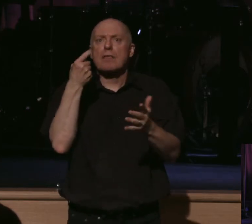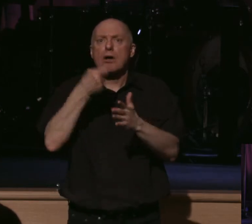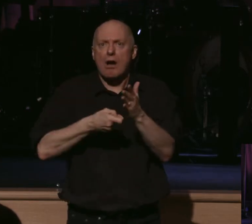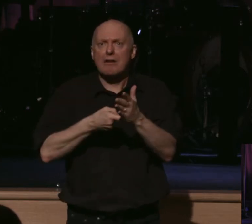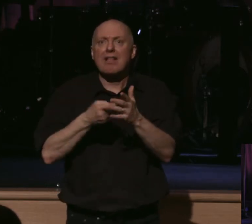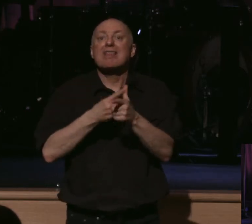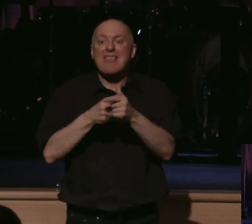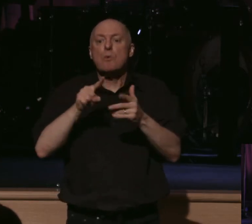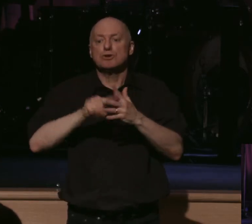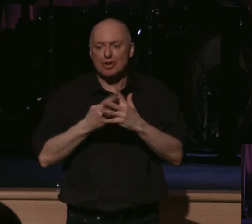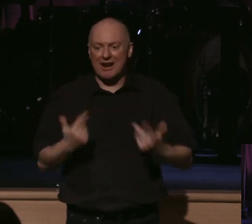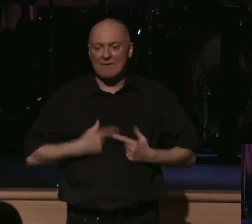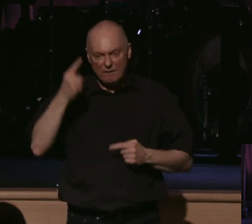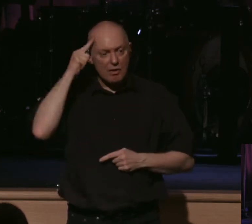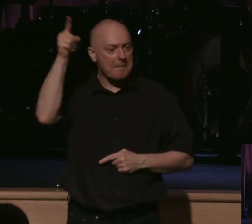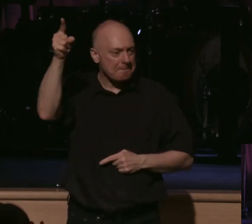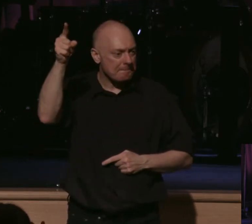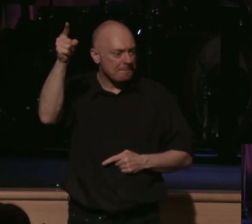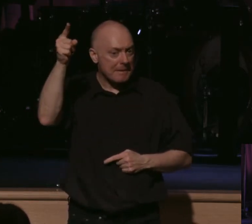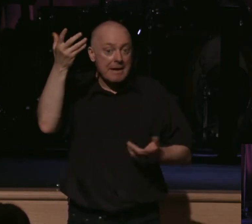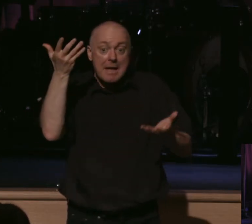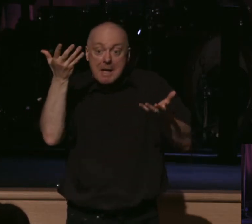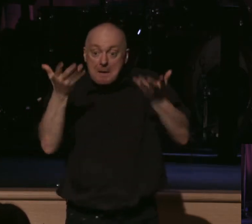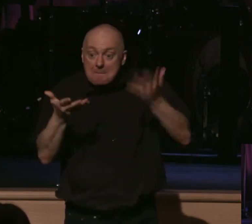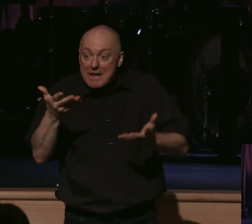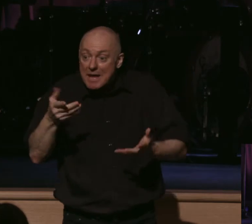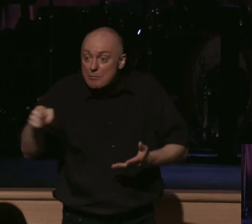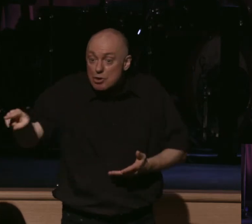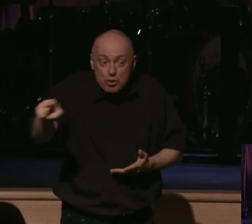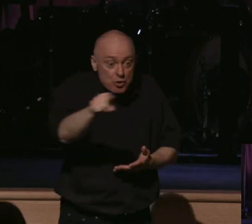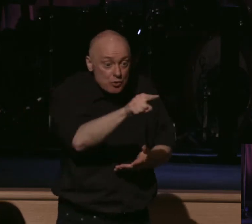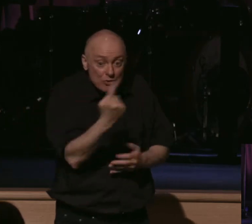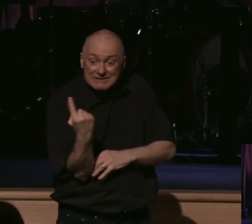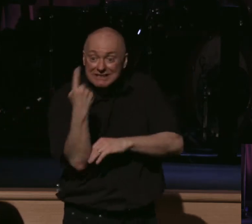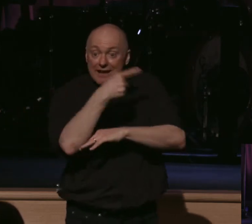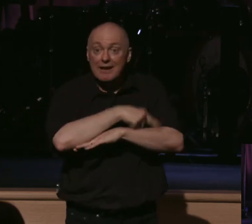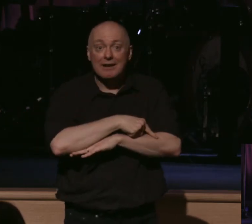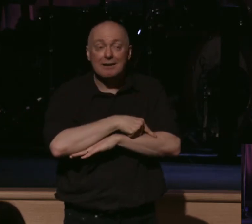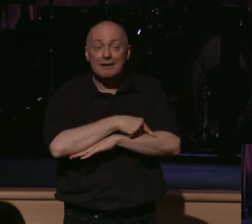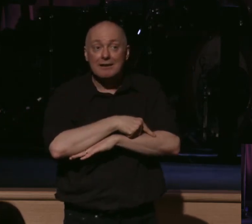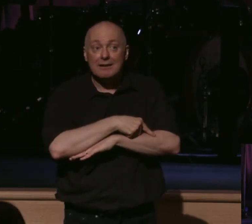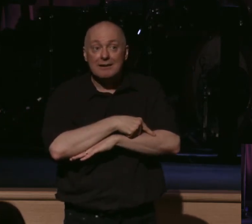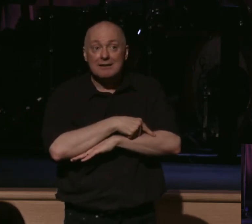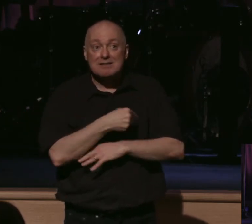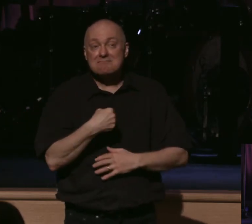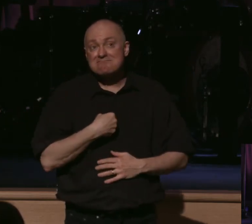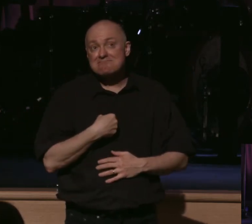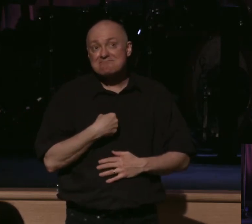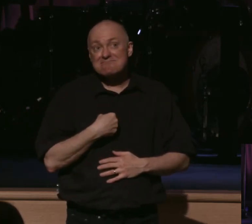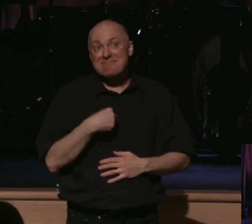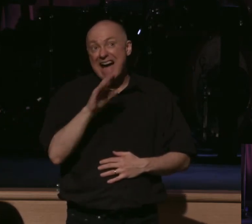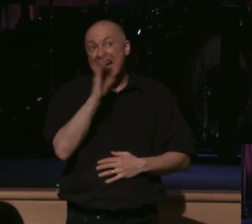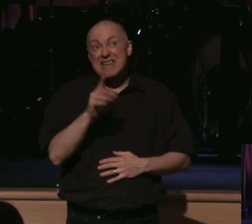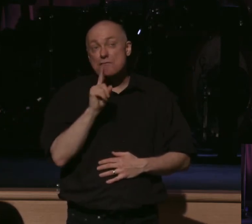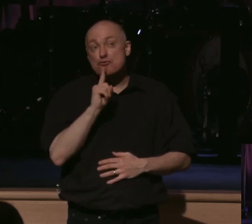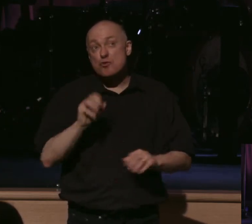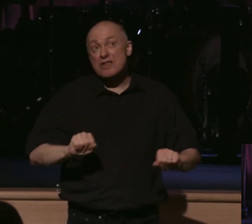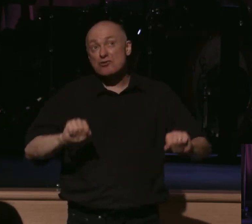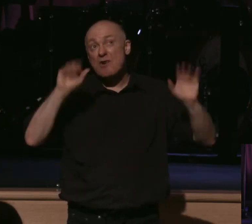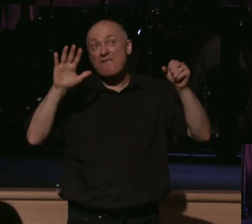And this could be your answer today. Maybe your answer today is because we've never truly surrendered to Jesus Christ fully,